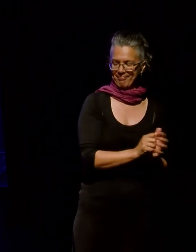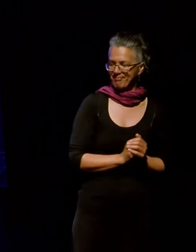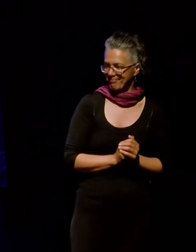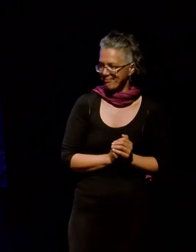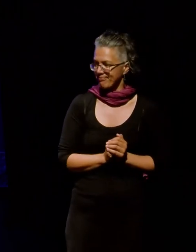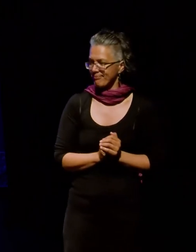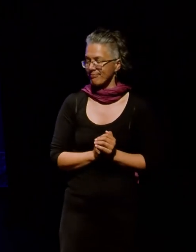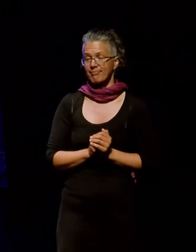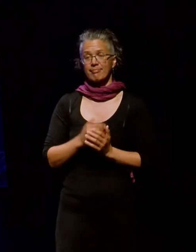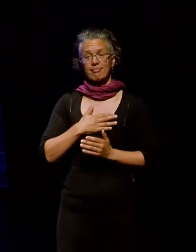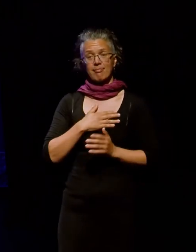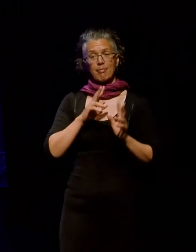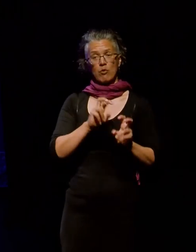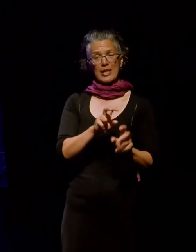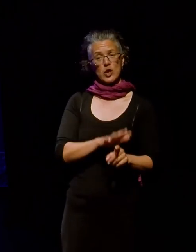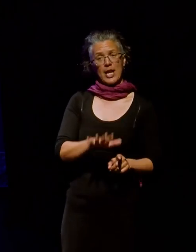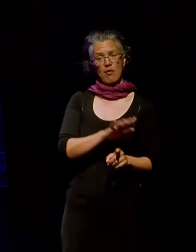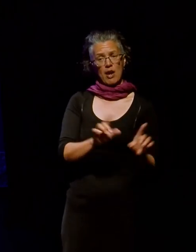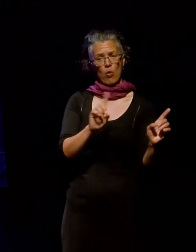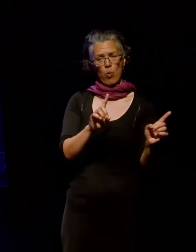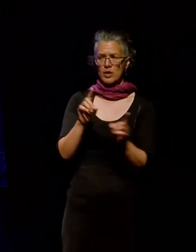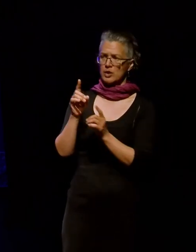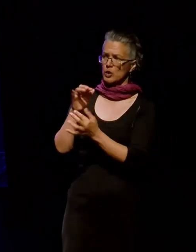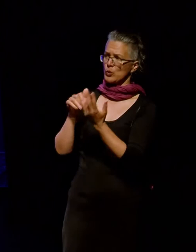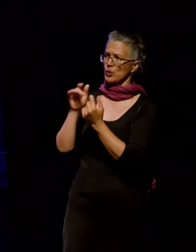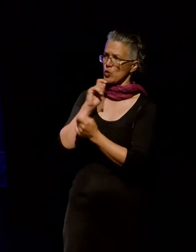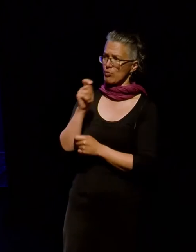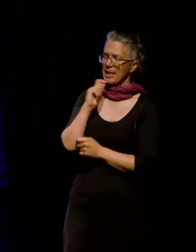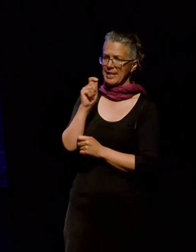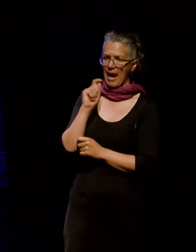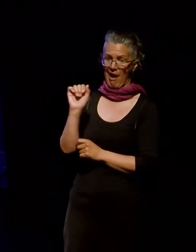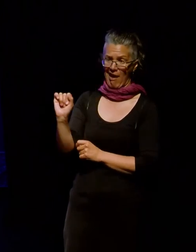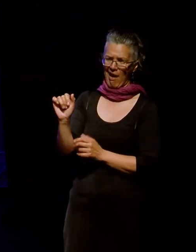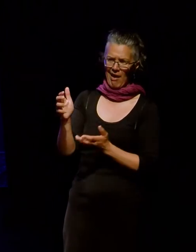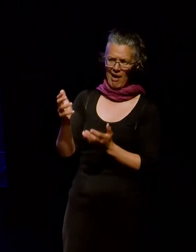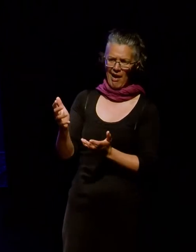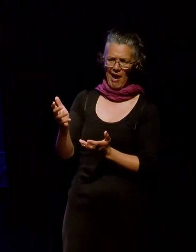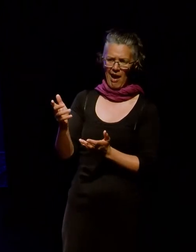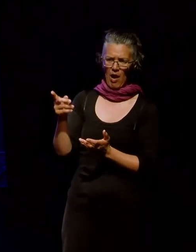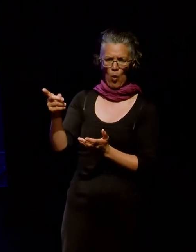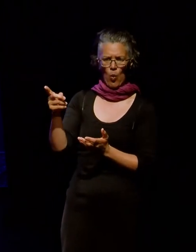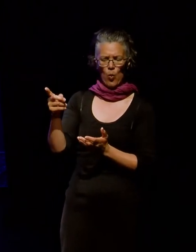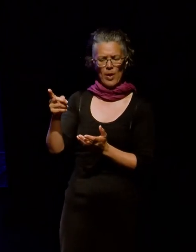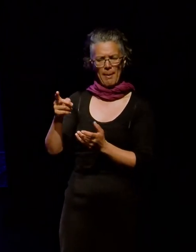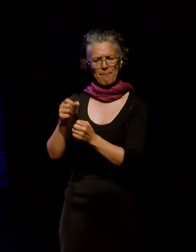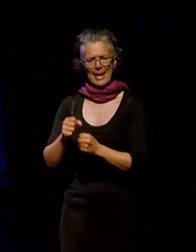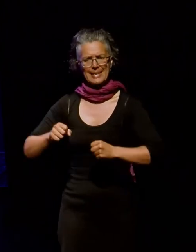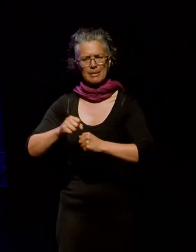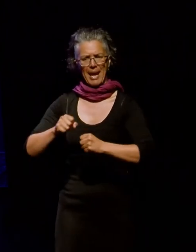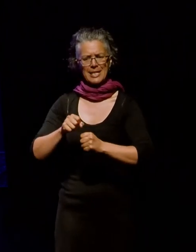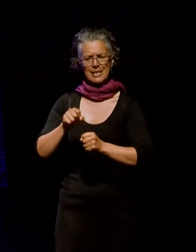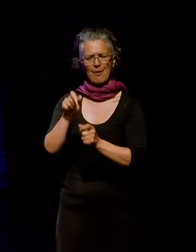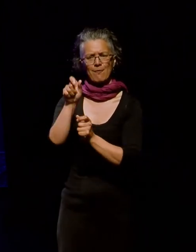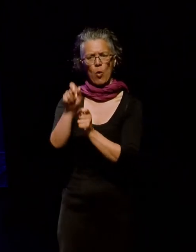One of my research areas explores how social media makes space for personal and